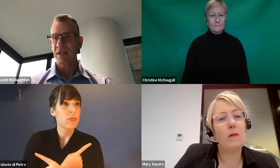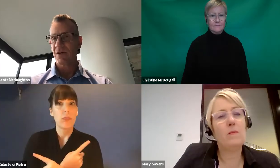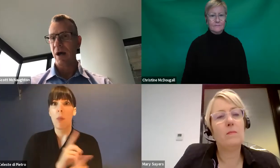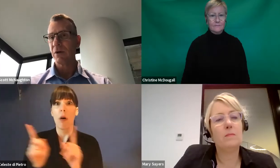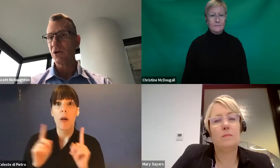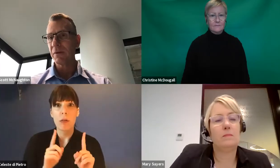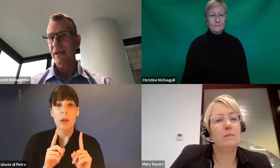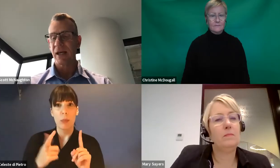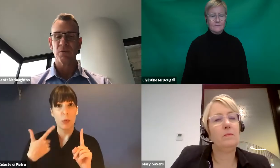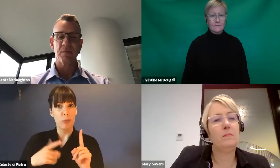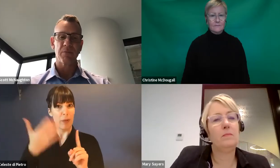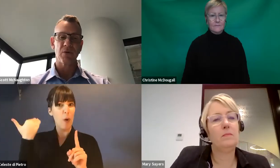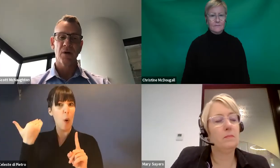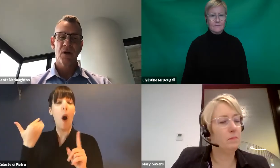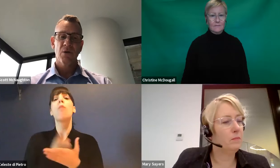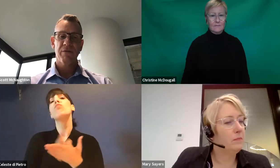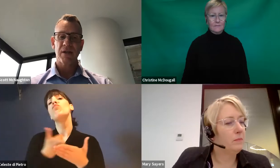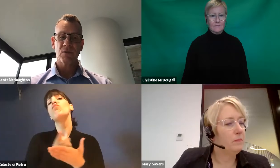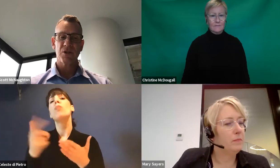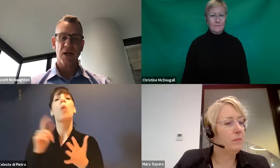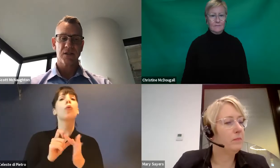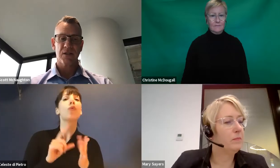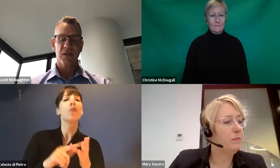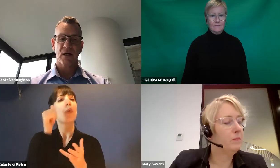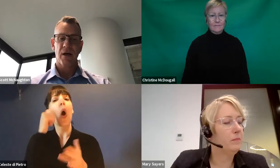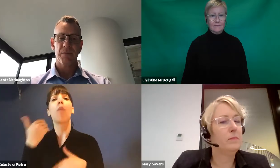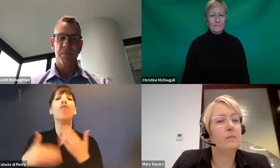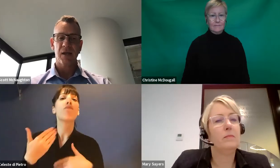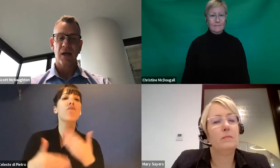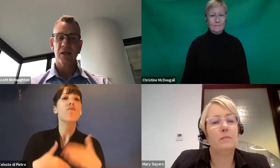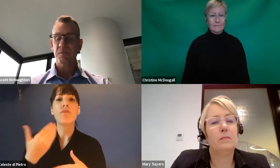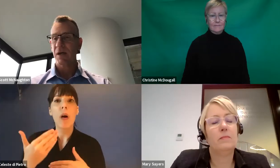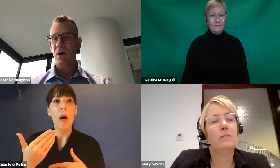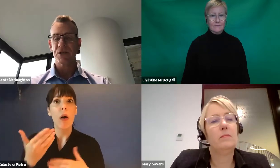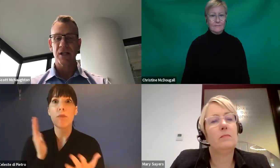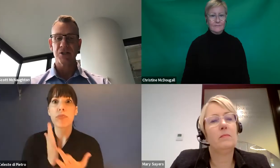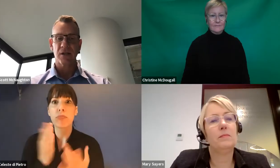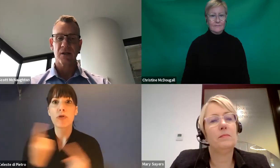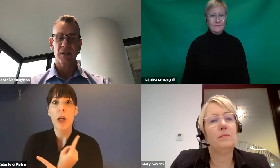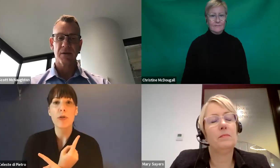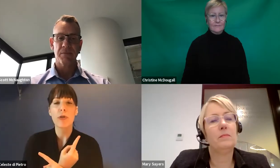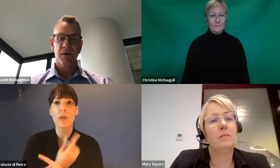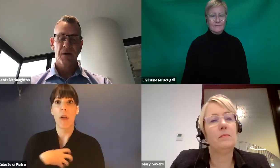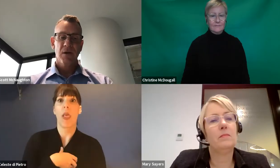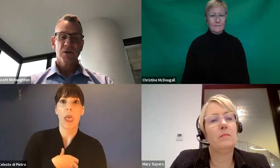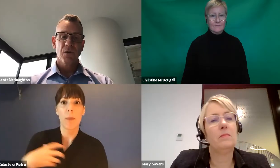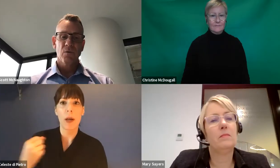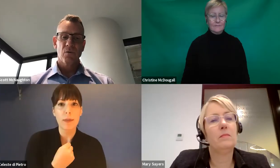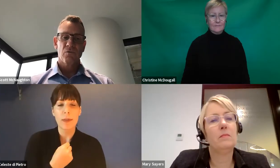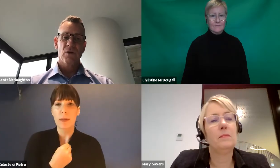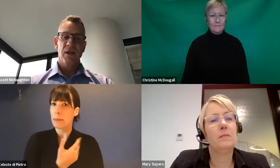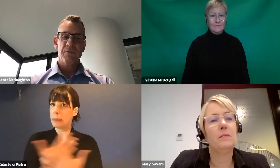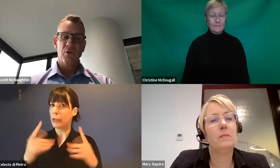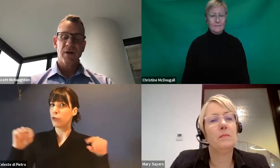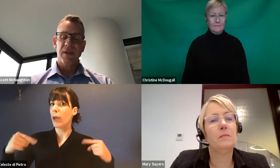routines, the way we normally connect with people. We've had to adjust and it's been quite challenging. So